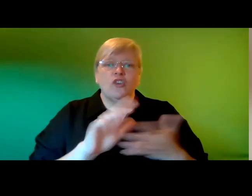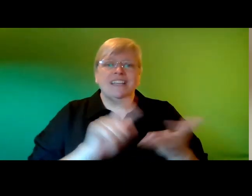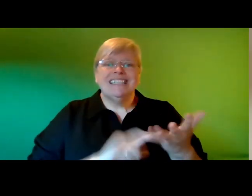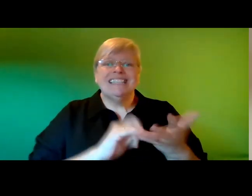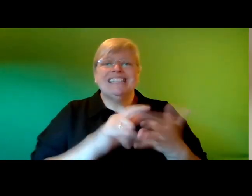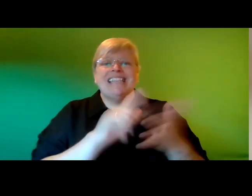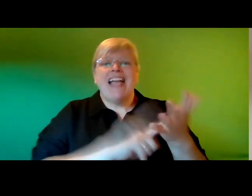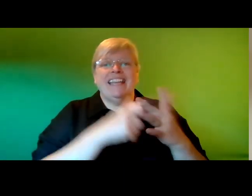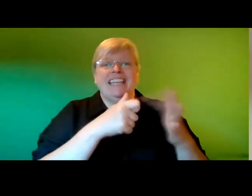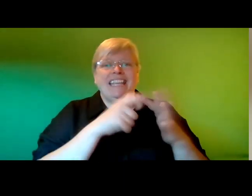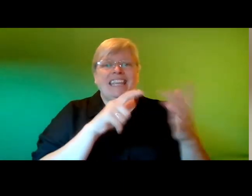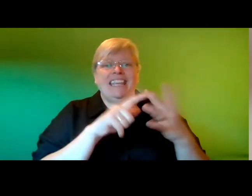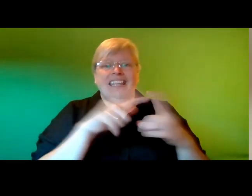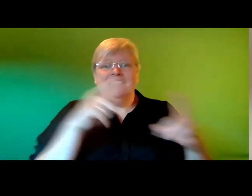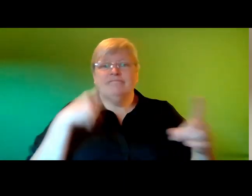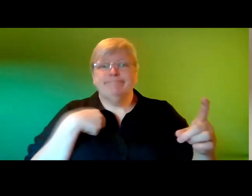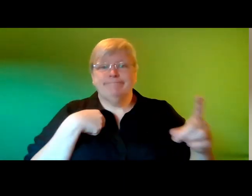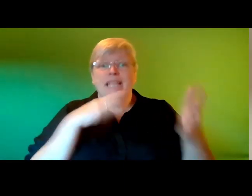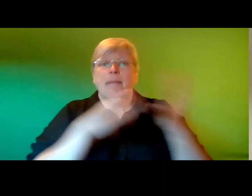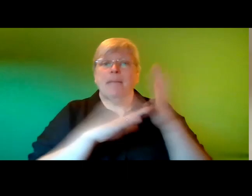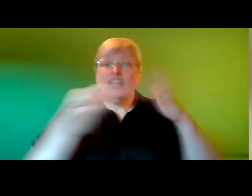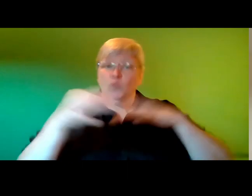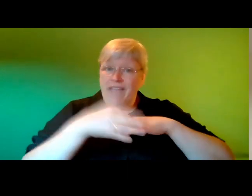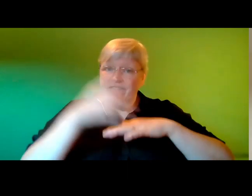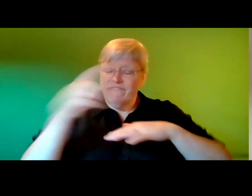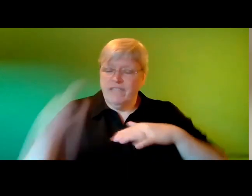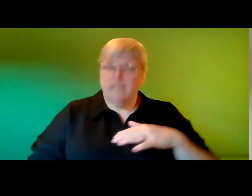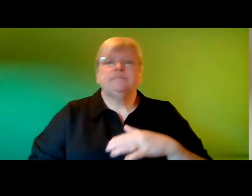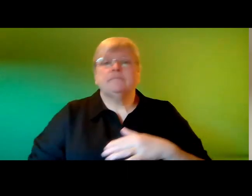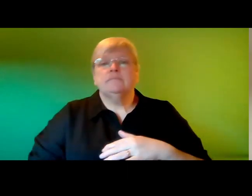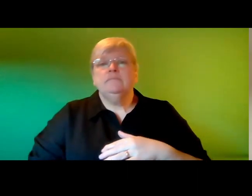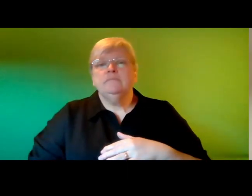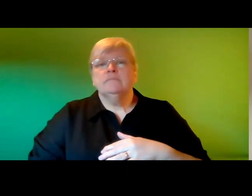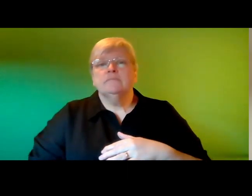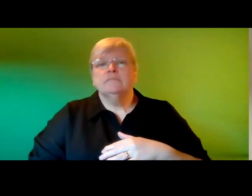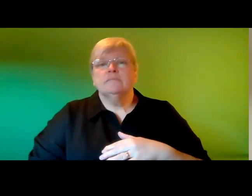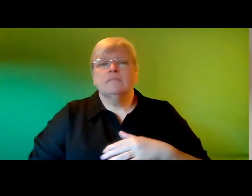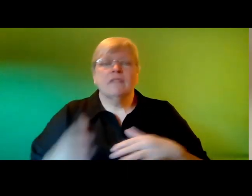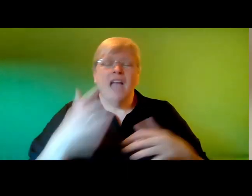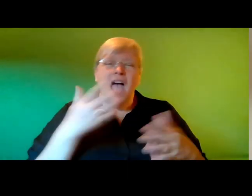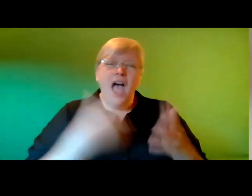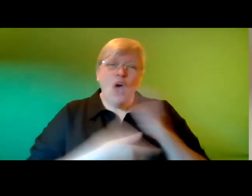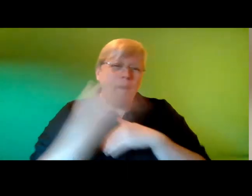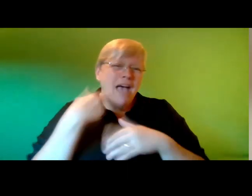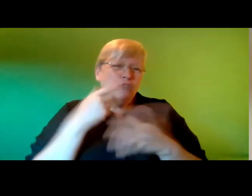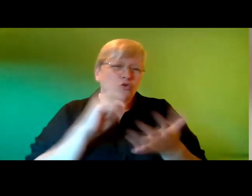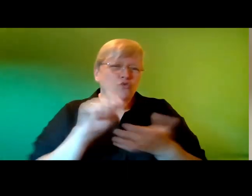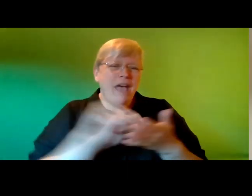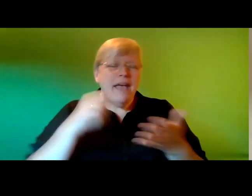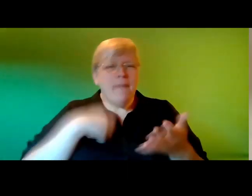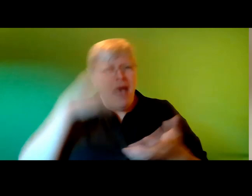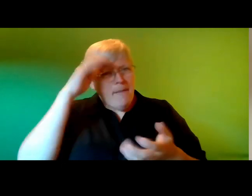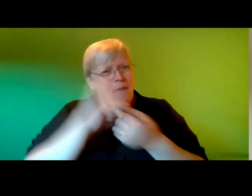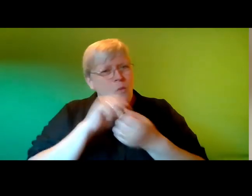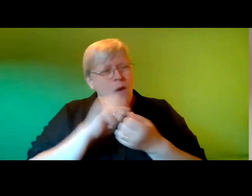writing more fiction these days but i keep going back to memoir can i ask the speakers what comes easier complete fiction or